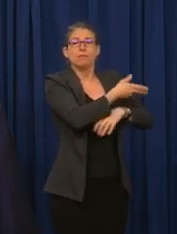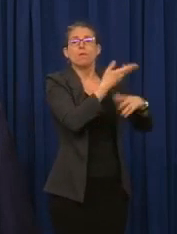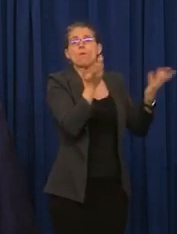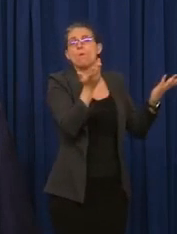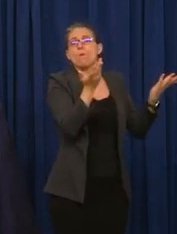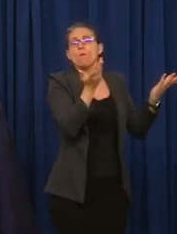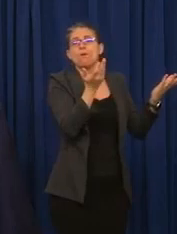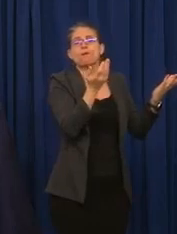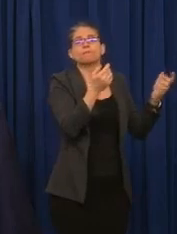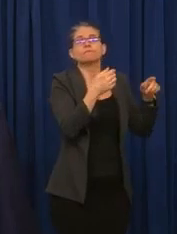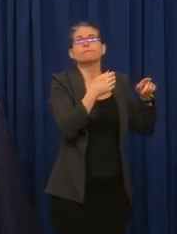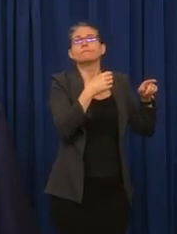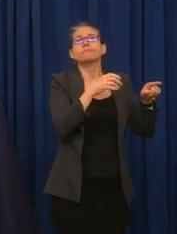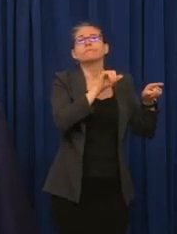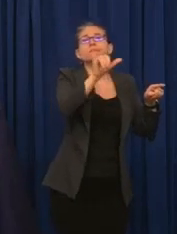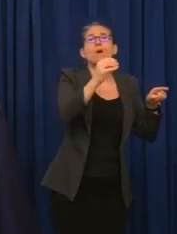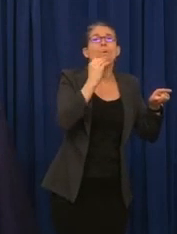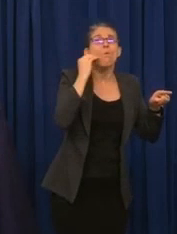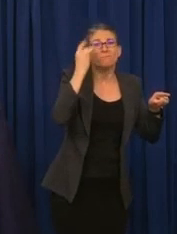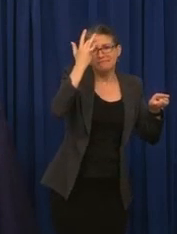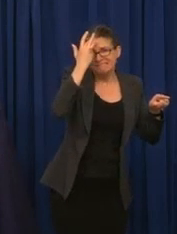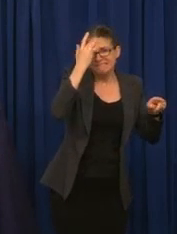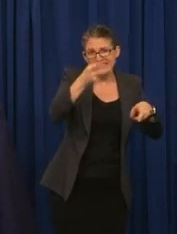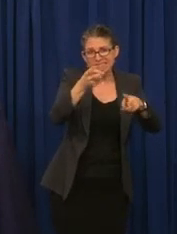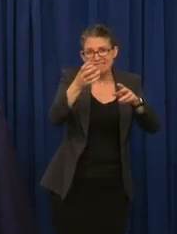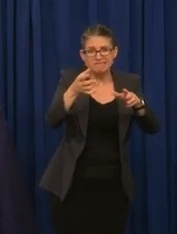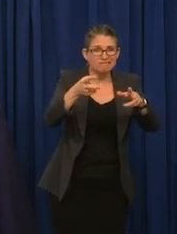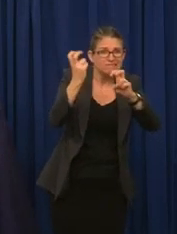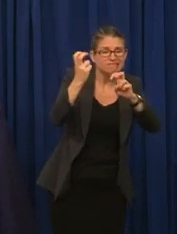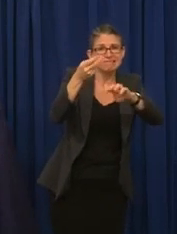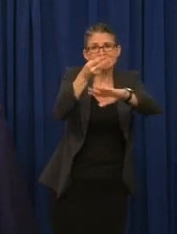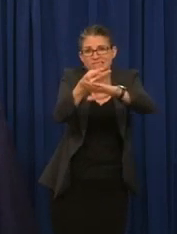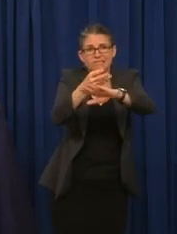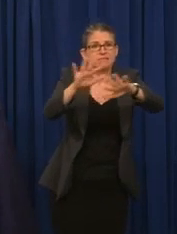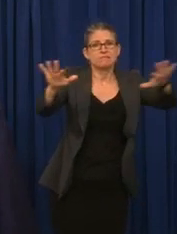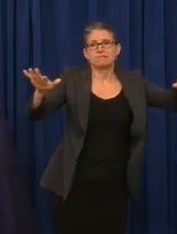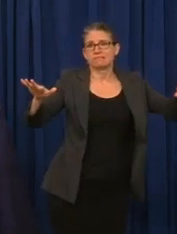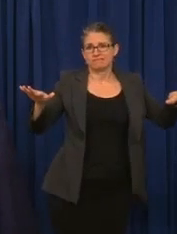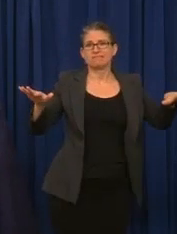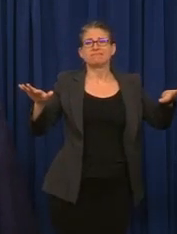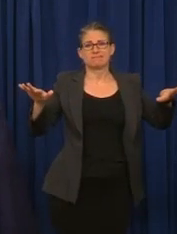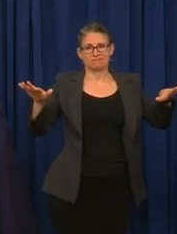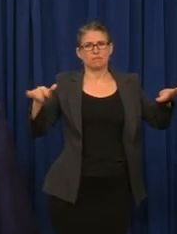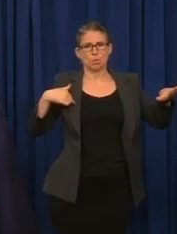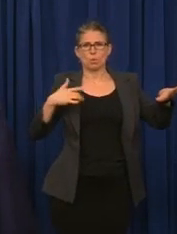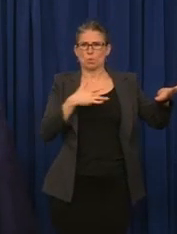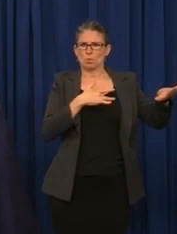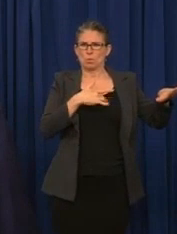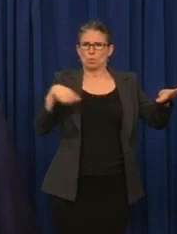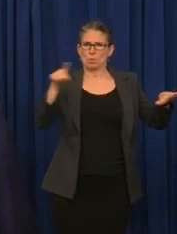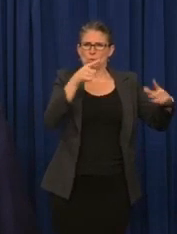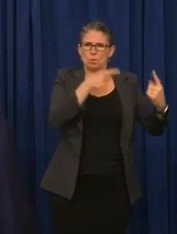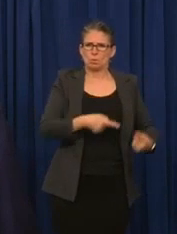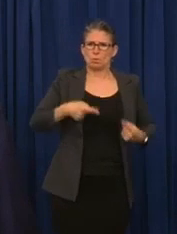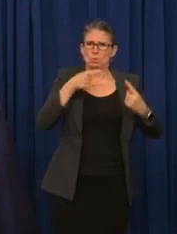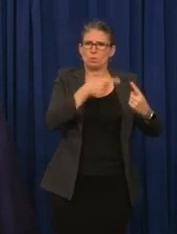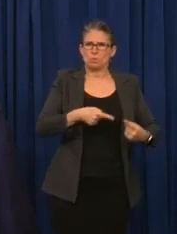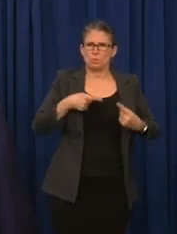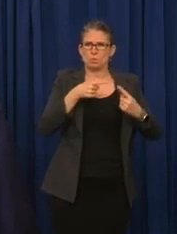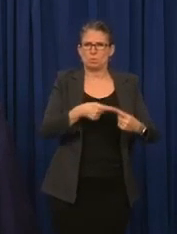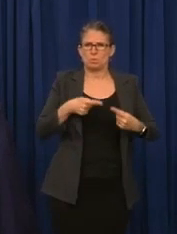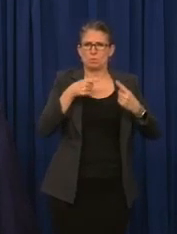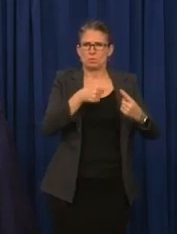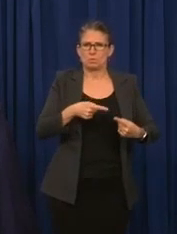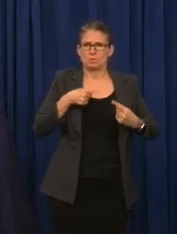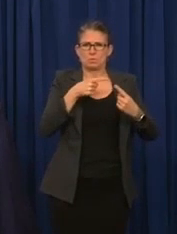When I think about that, I think about right now what it means to be hospitalized or to live